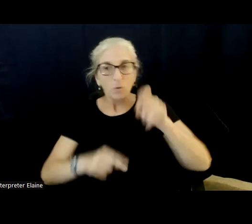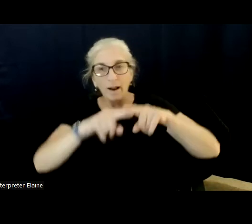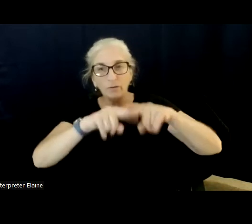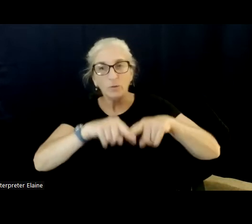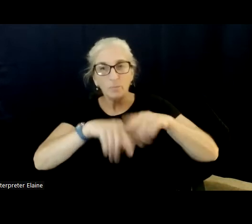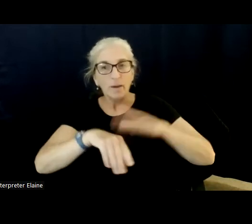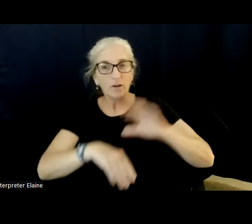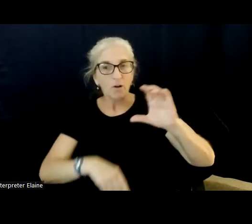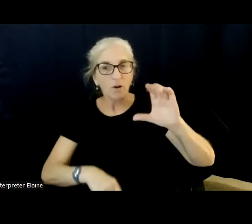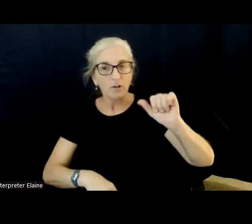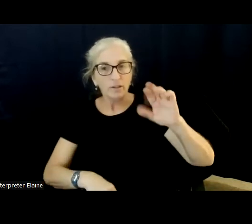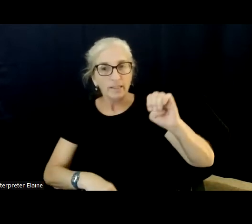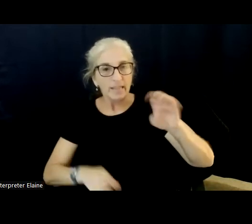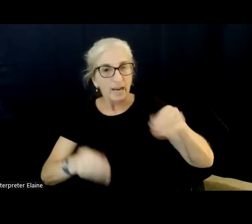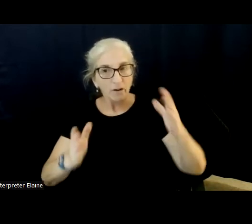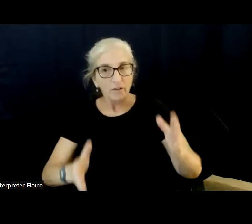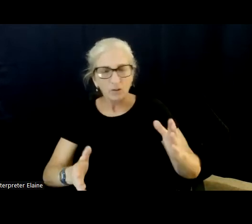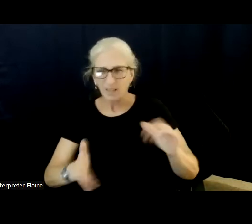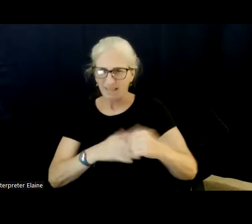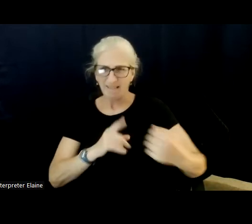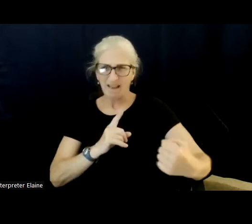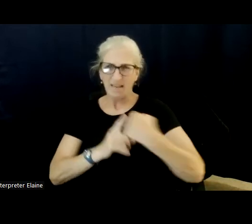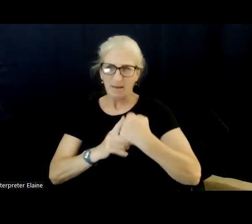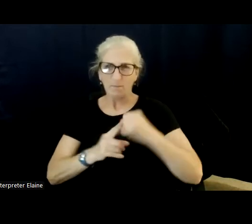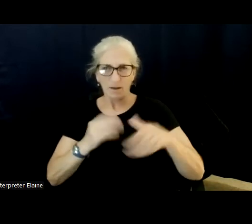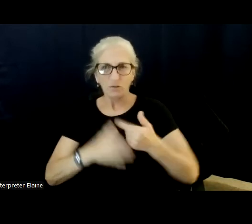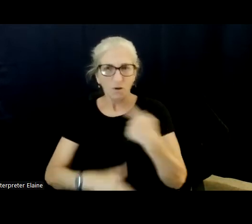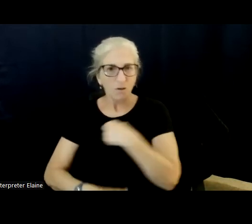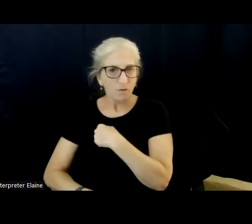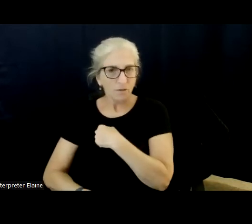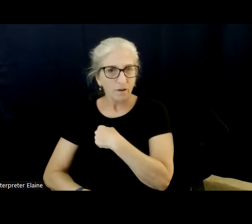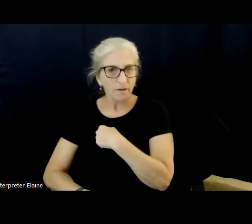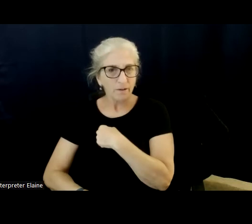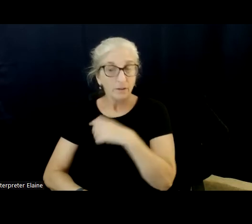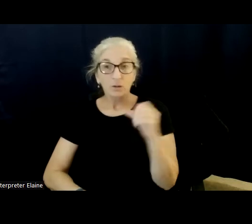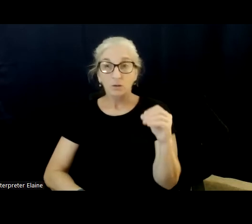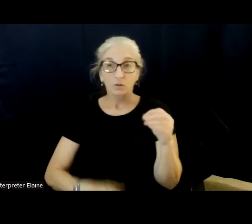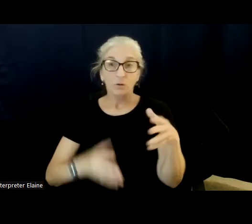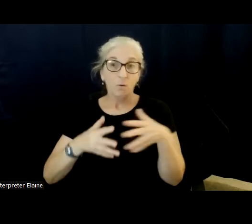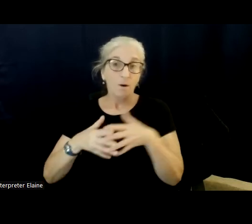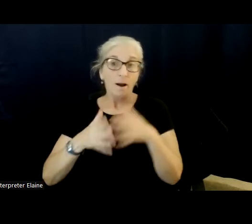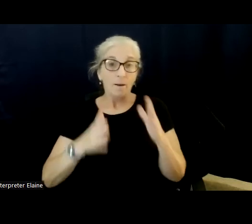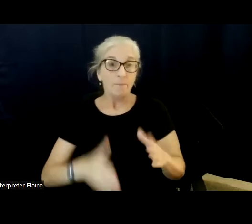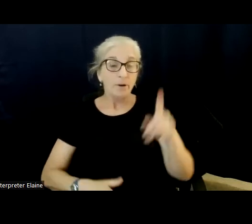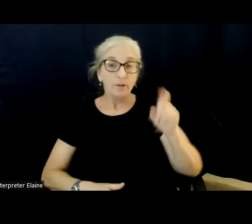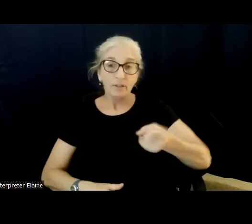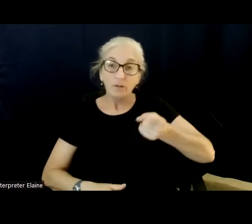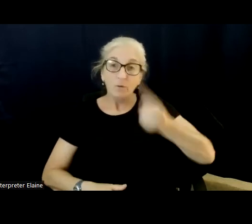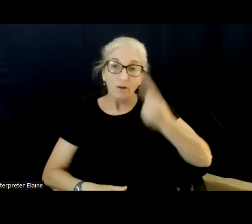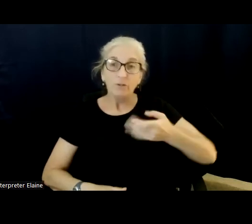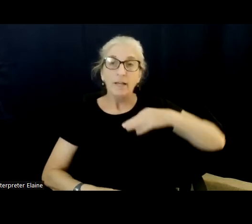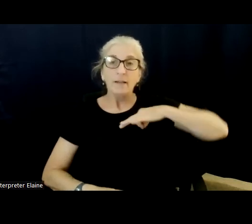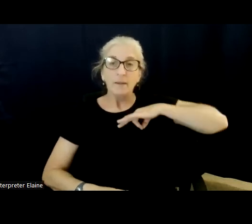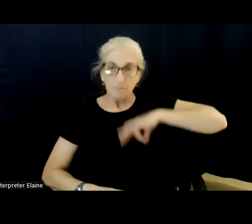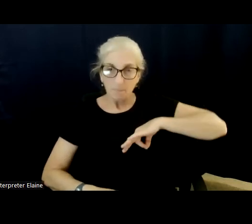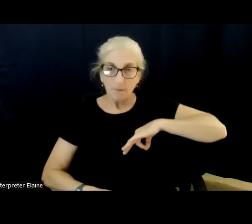that's something that hits home for all of us. So if Americans feel the benefit of being able to keep more of our